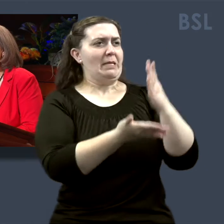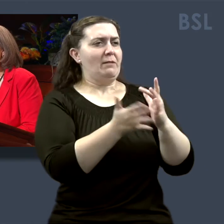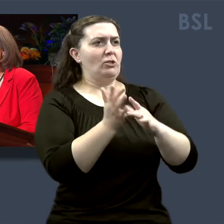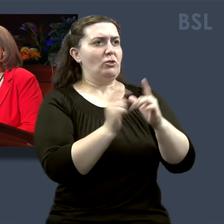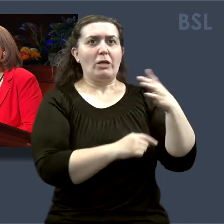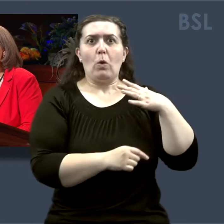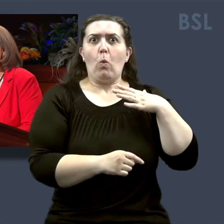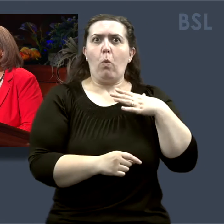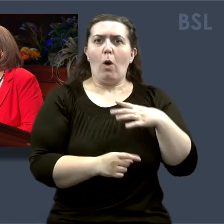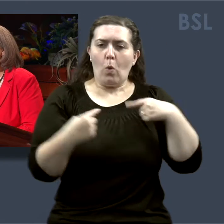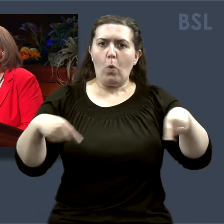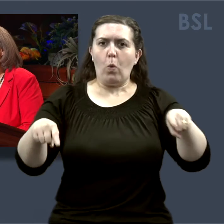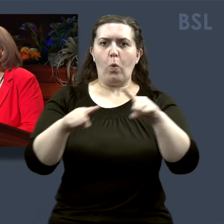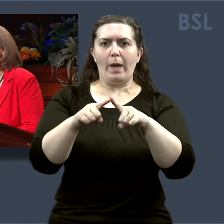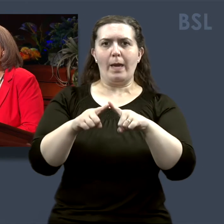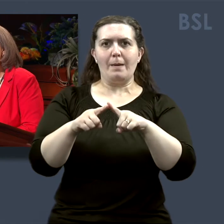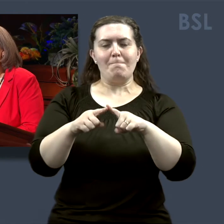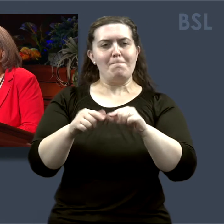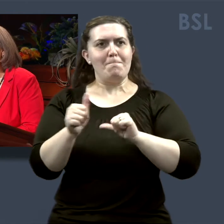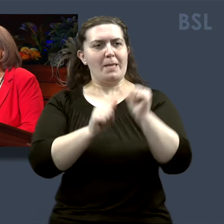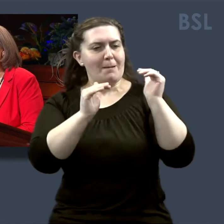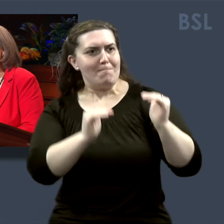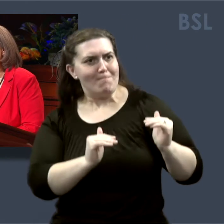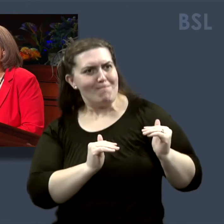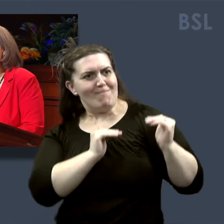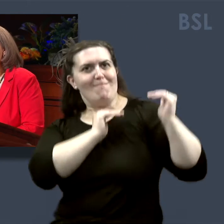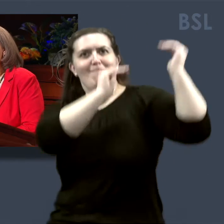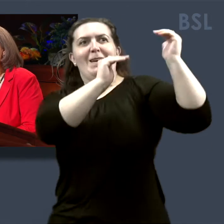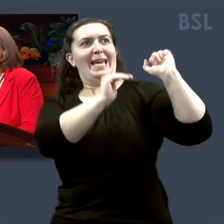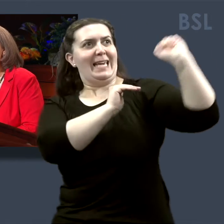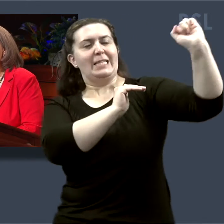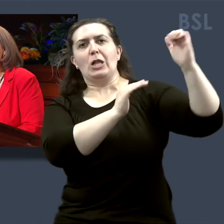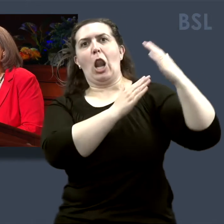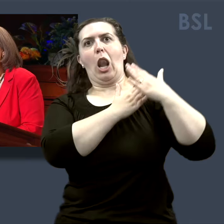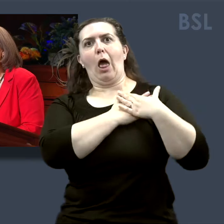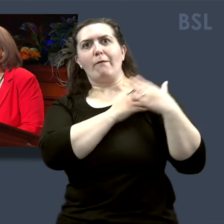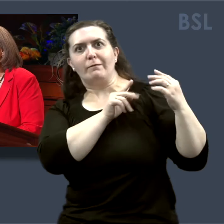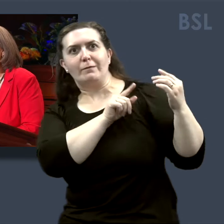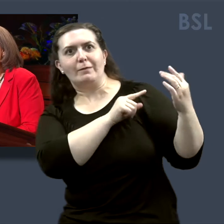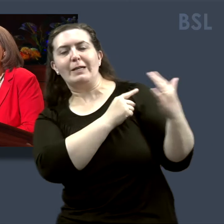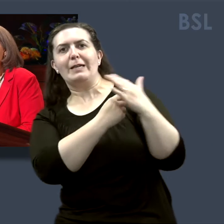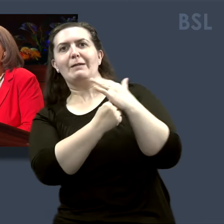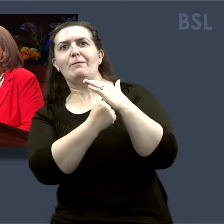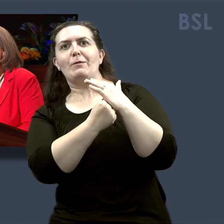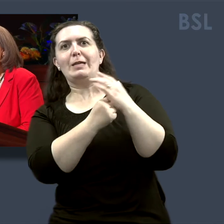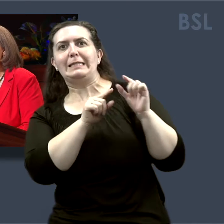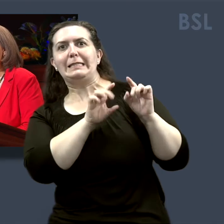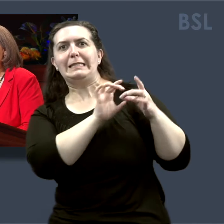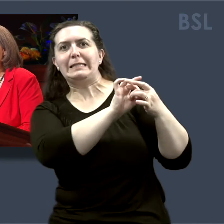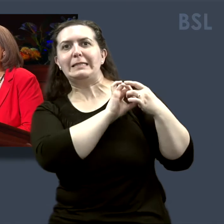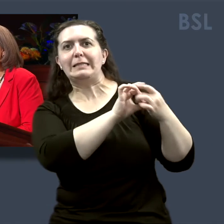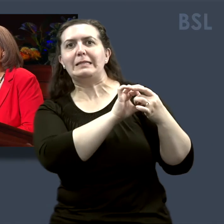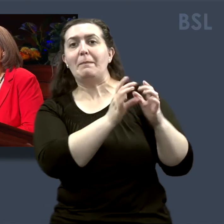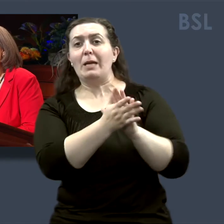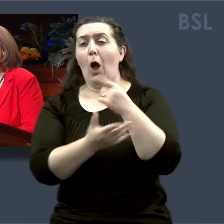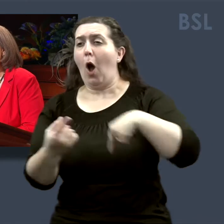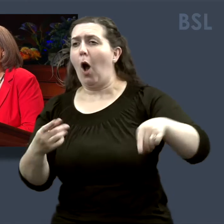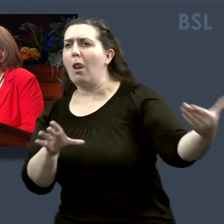inviting us to live a higher, holier way, His way of love, where all can feel they truly belong